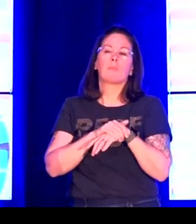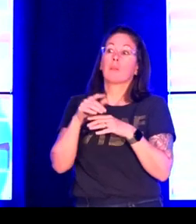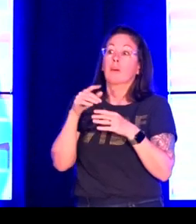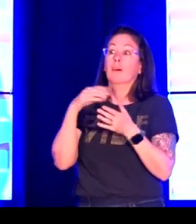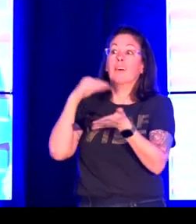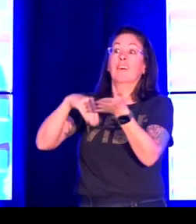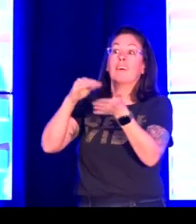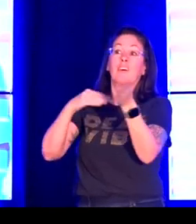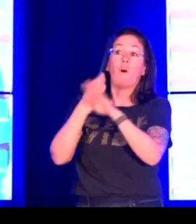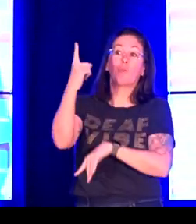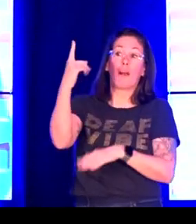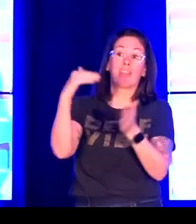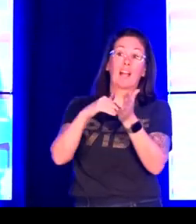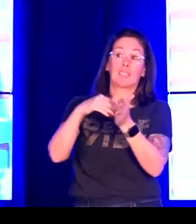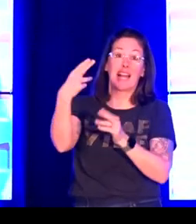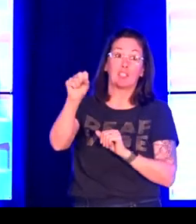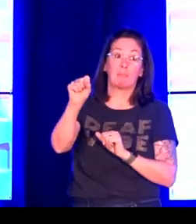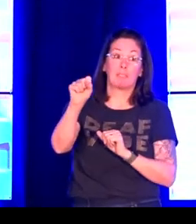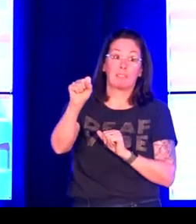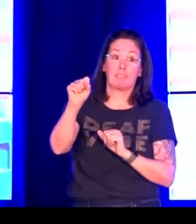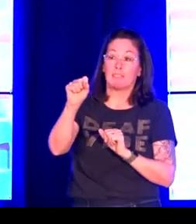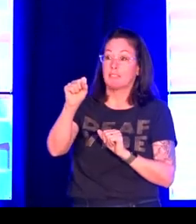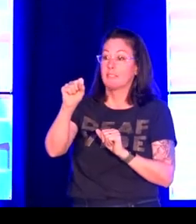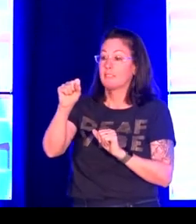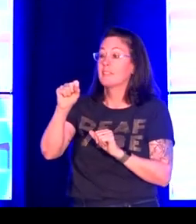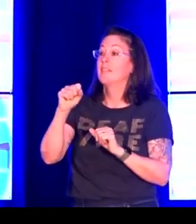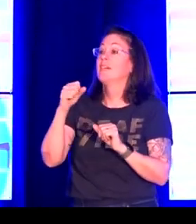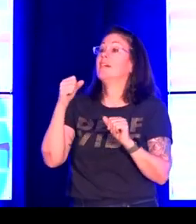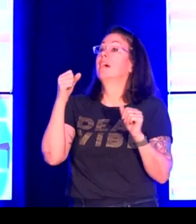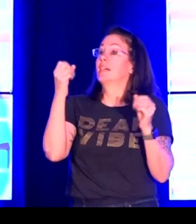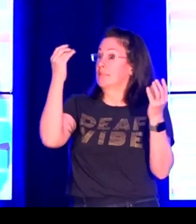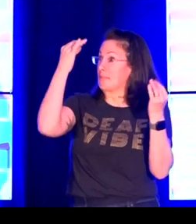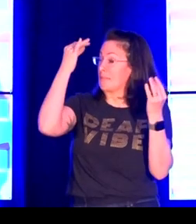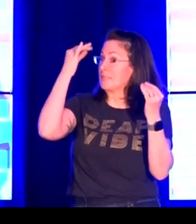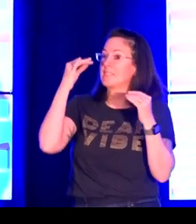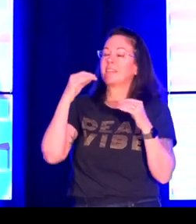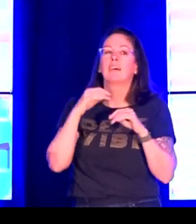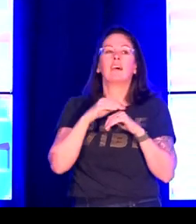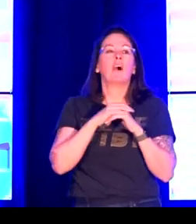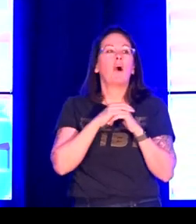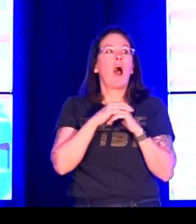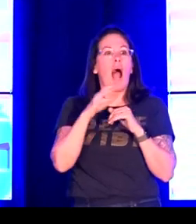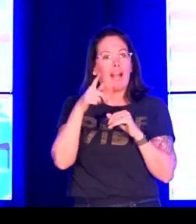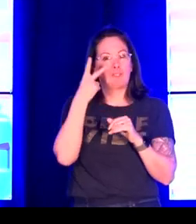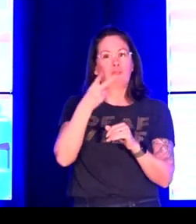handshape in acquisition I coded over 1,000 handshapes